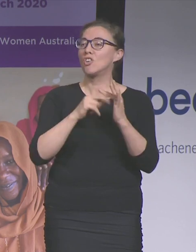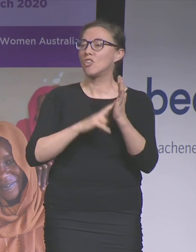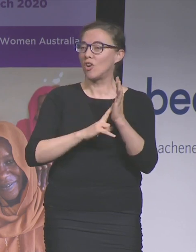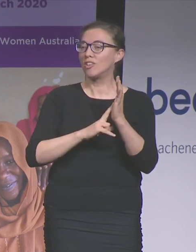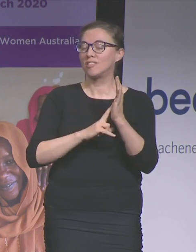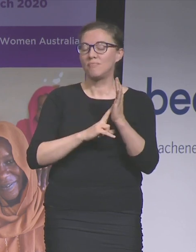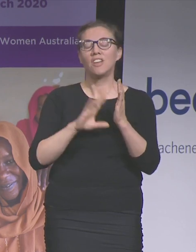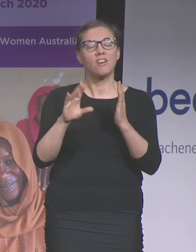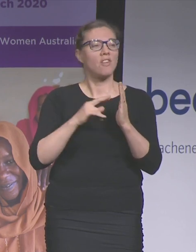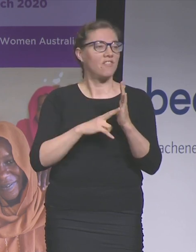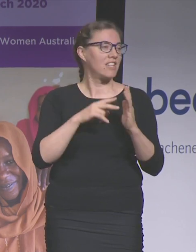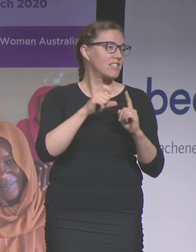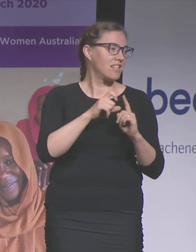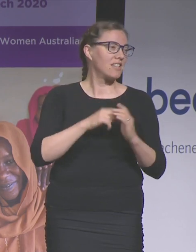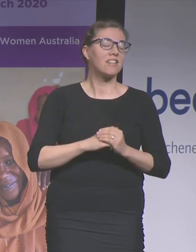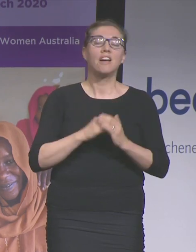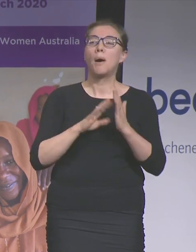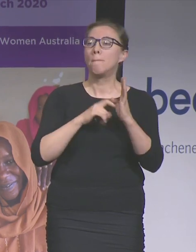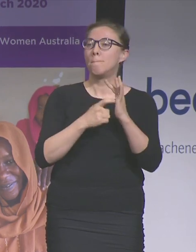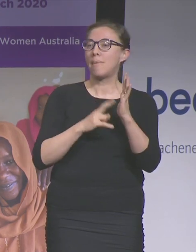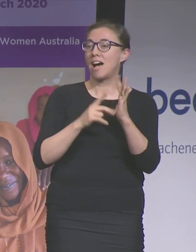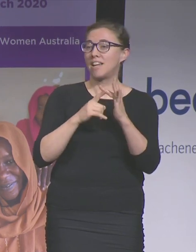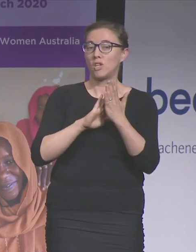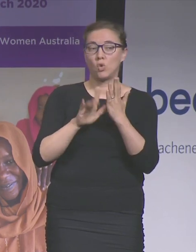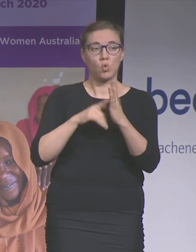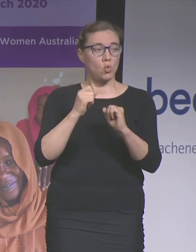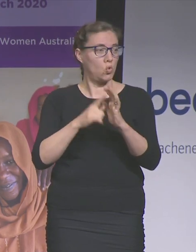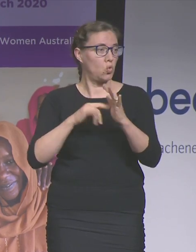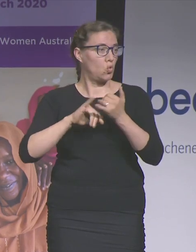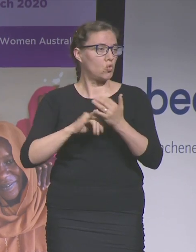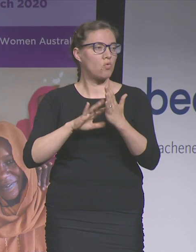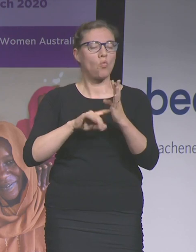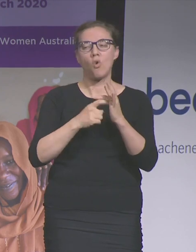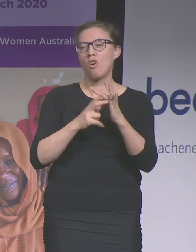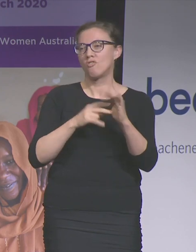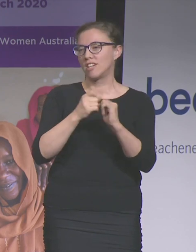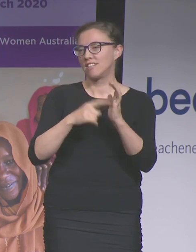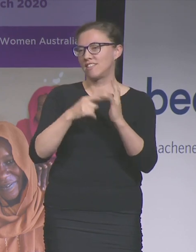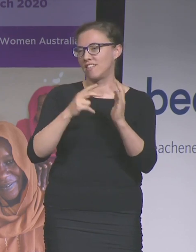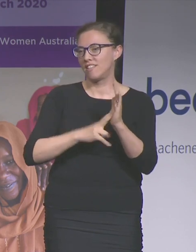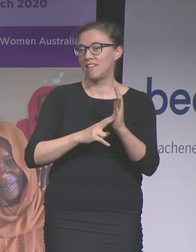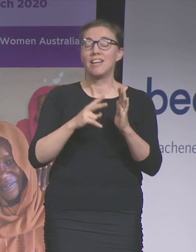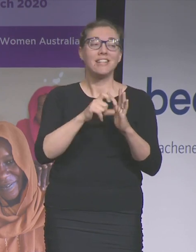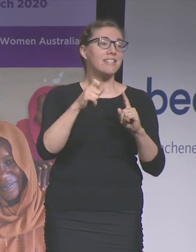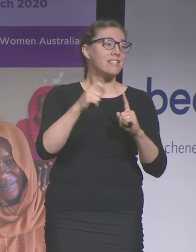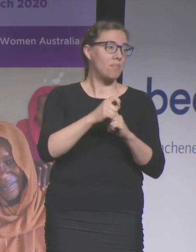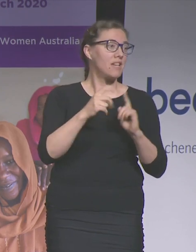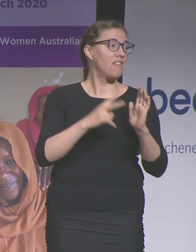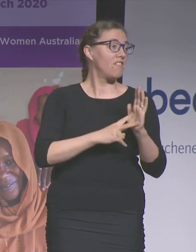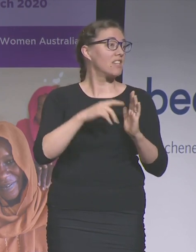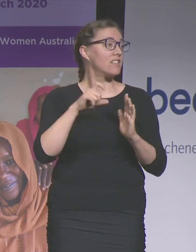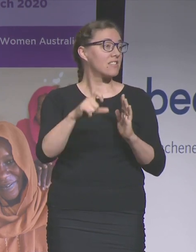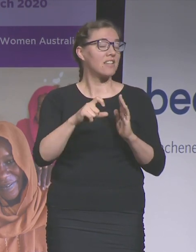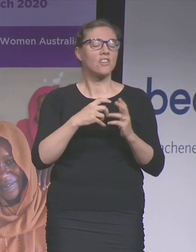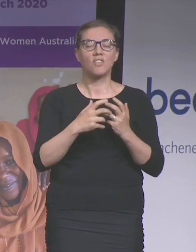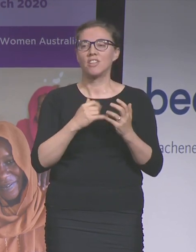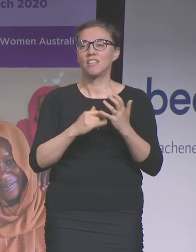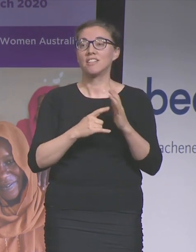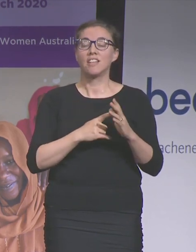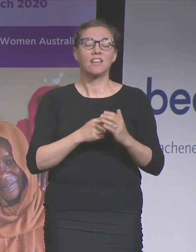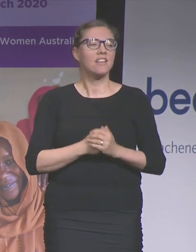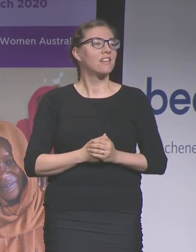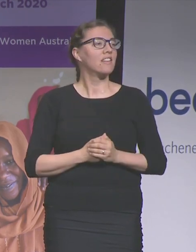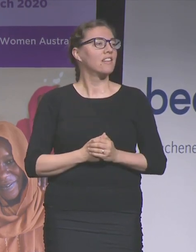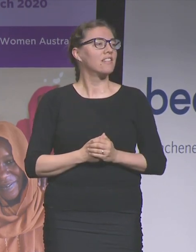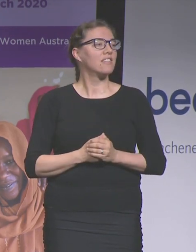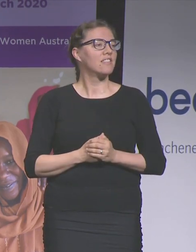University, Professor Marnie Hughes Warrington, Deputy VC, University of South Australia, Mike Brooks Provost representing